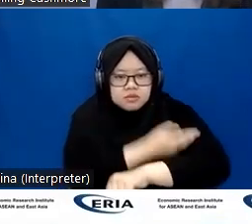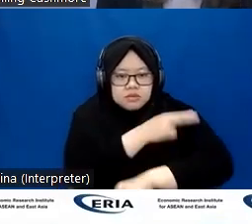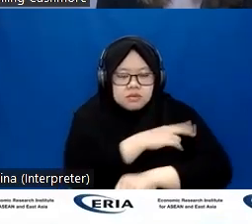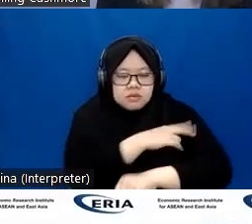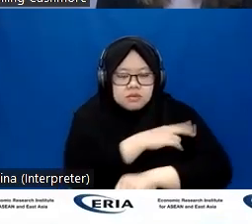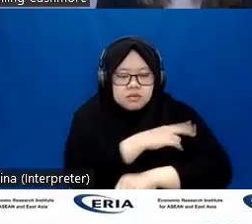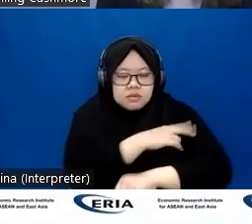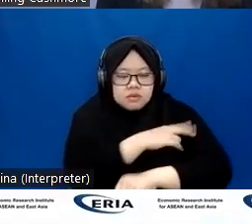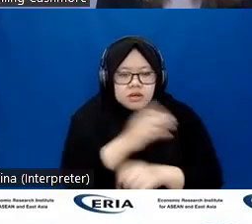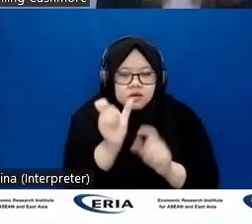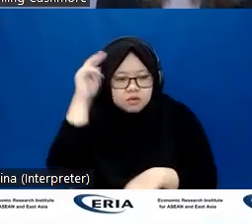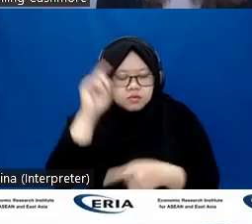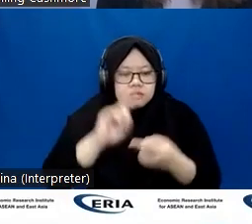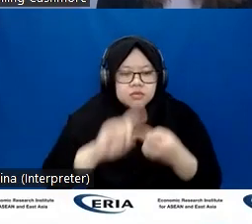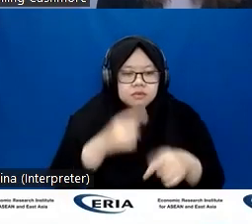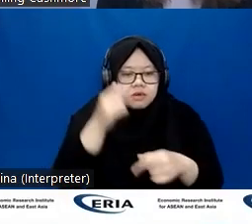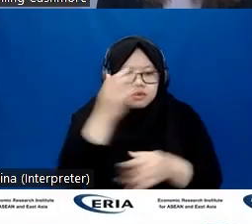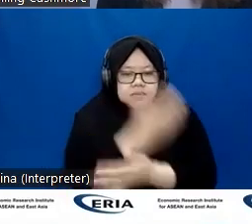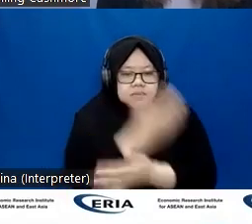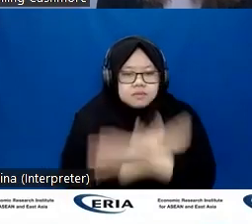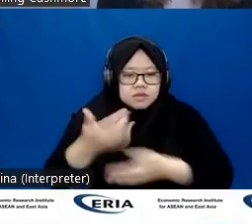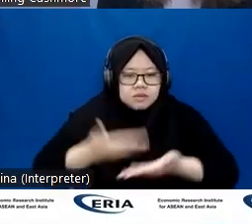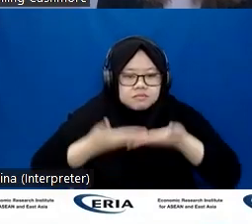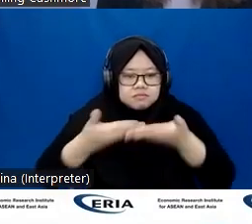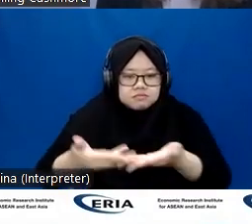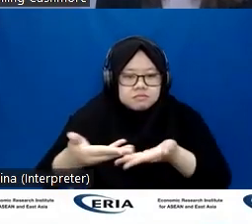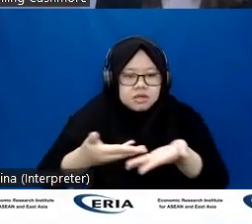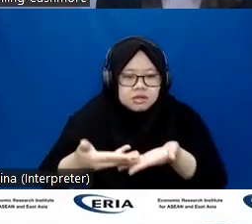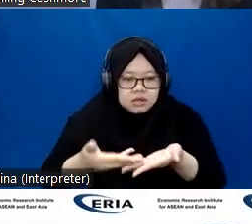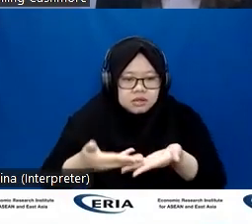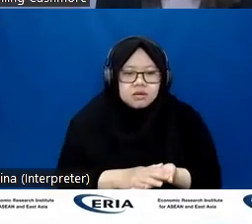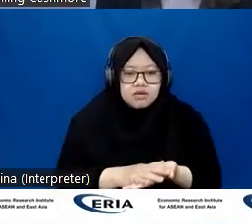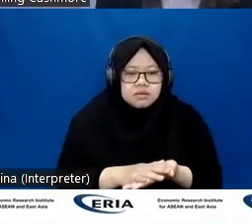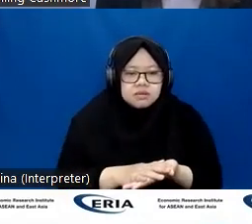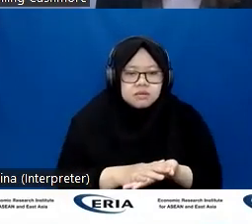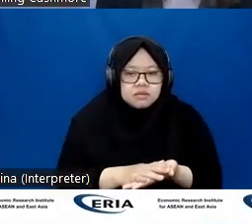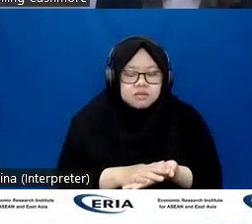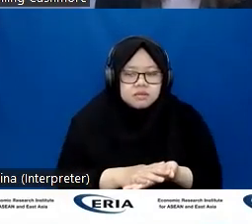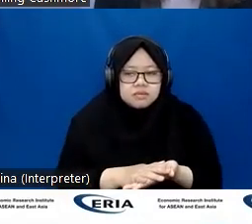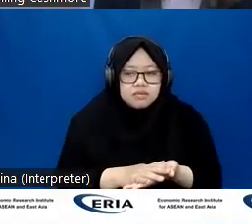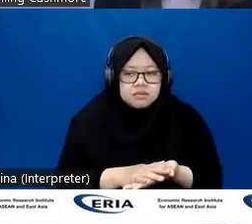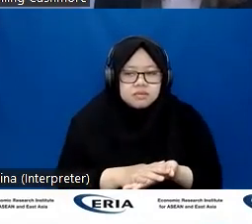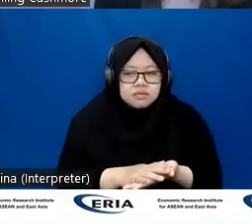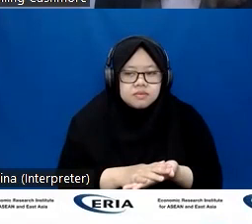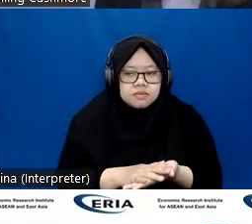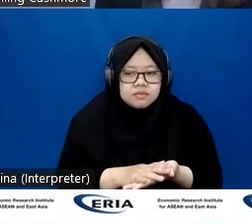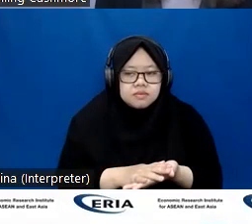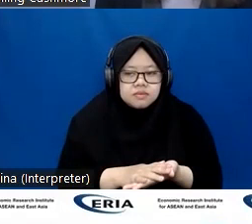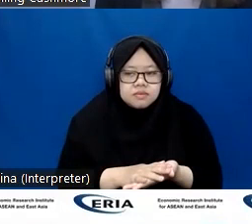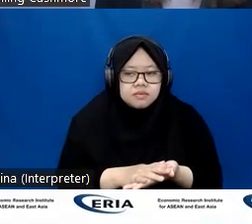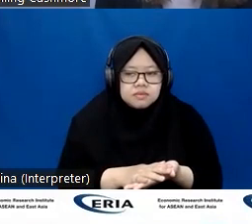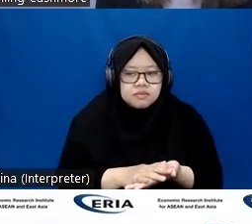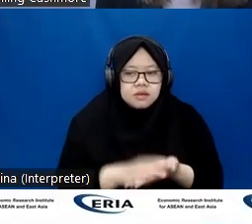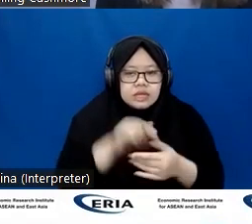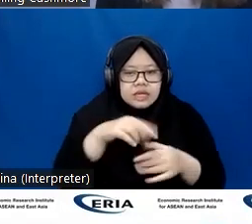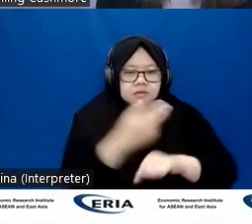and so decided to match the two and create a social enterprise to do that. And they upskill individuals with the necessary